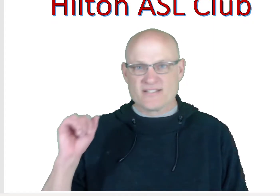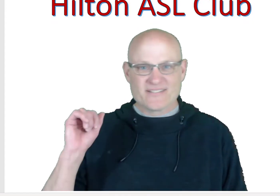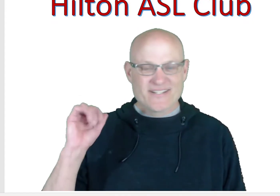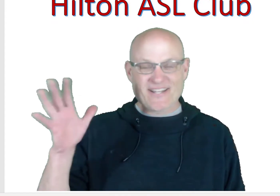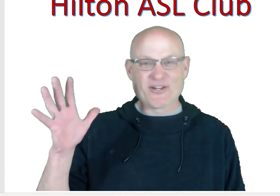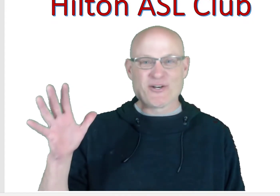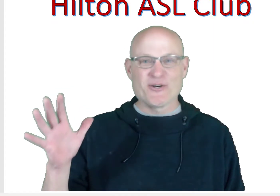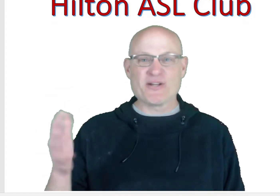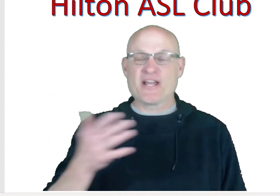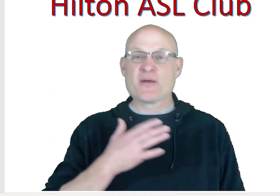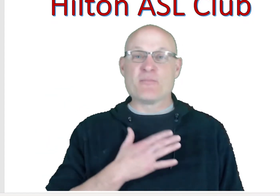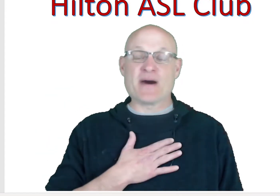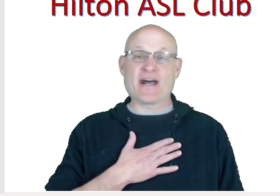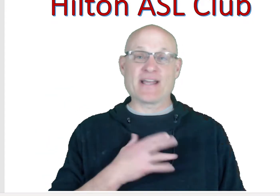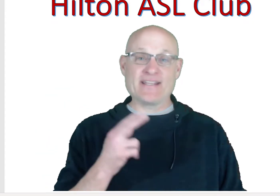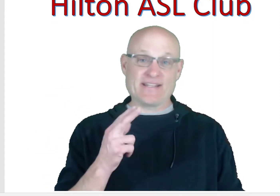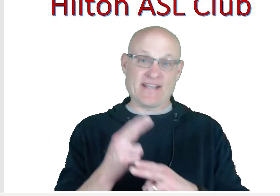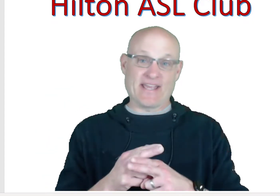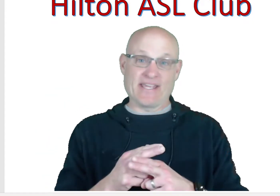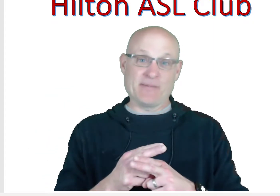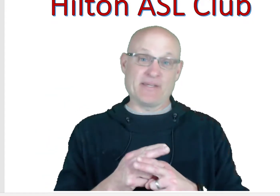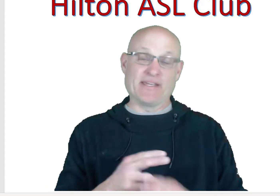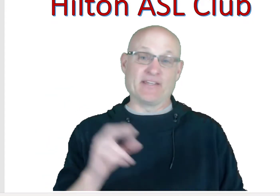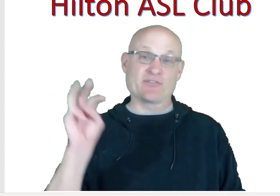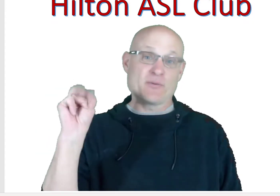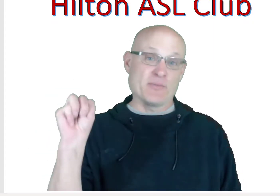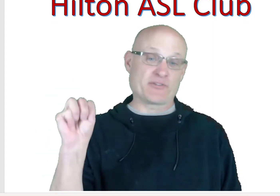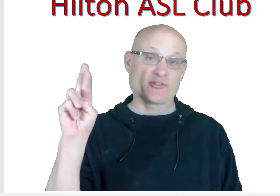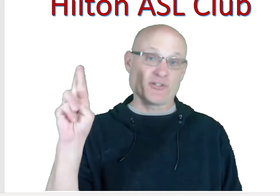Hello, my name is Mr.